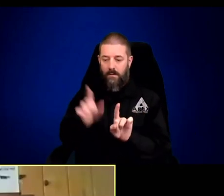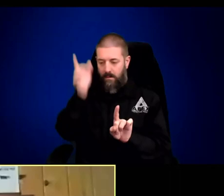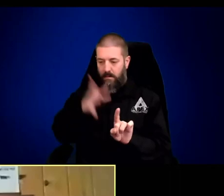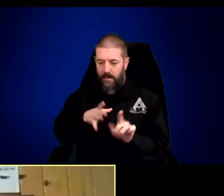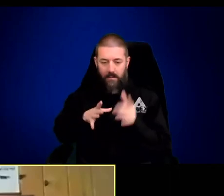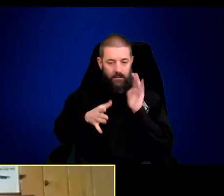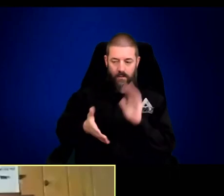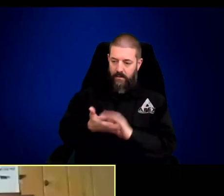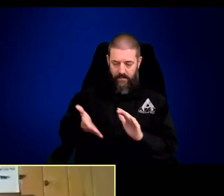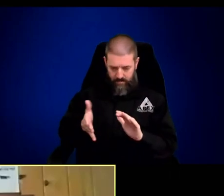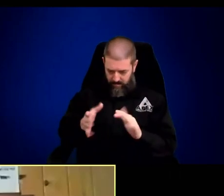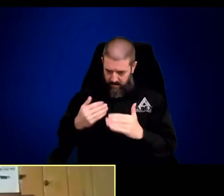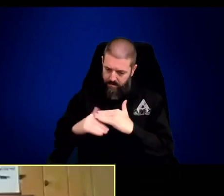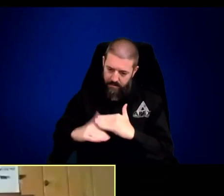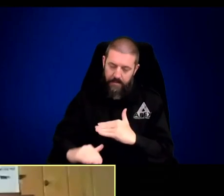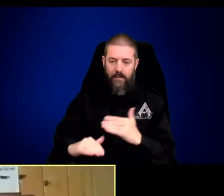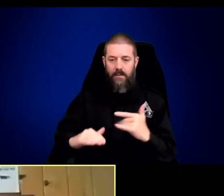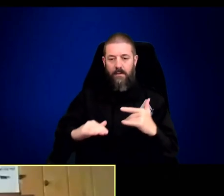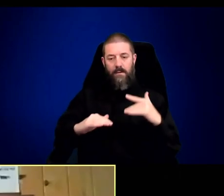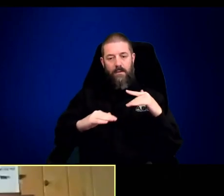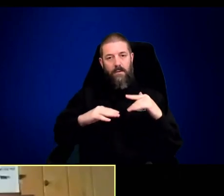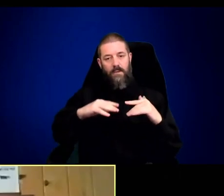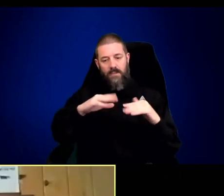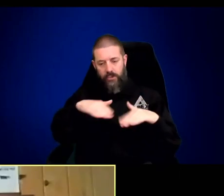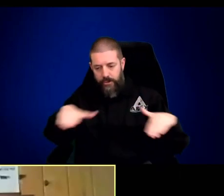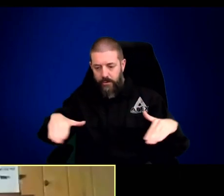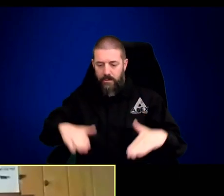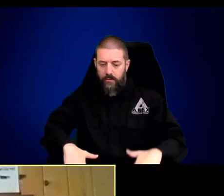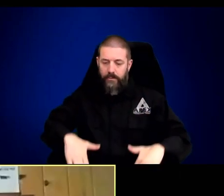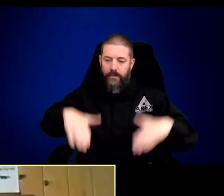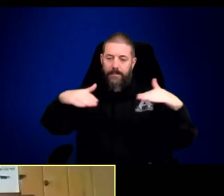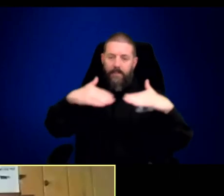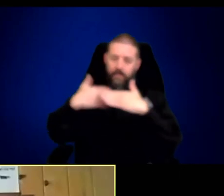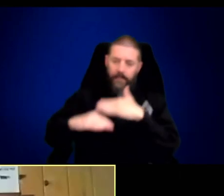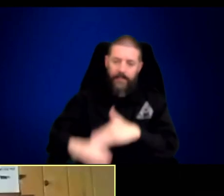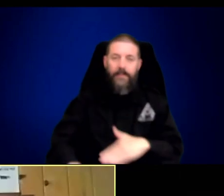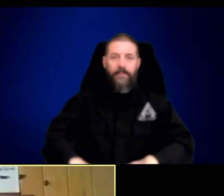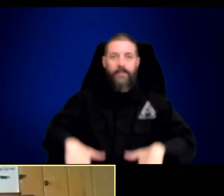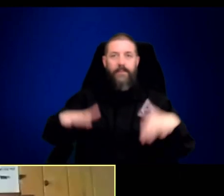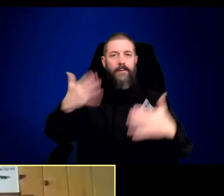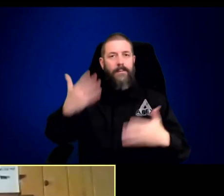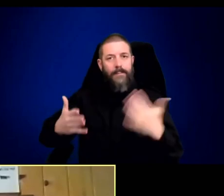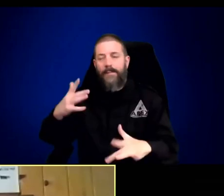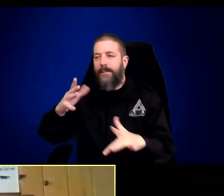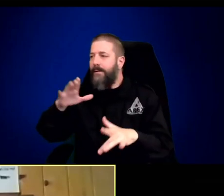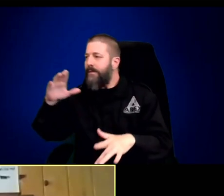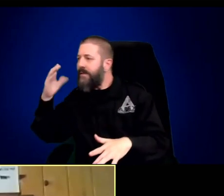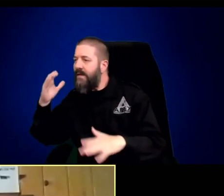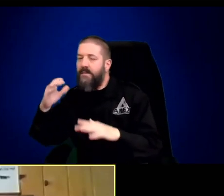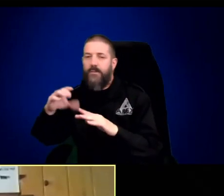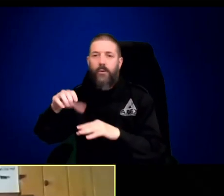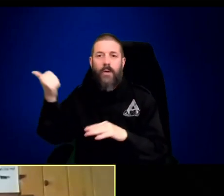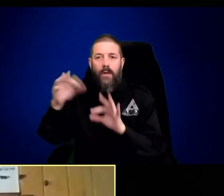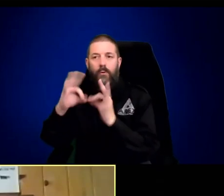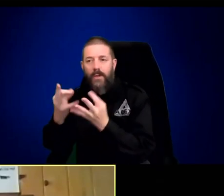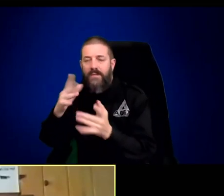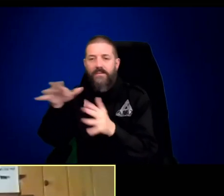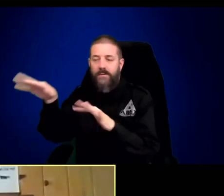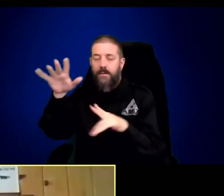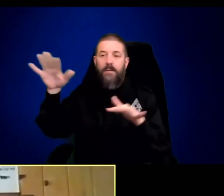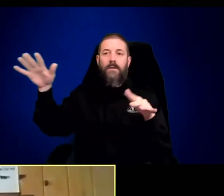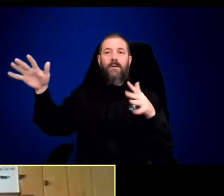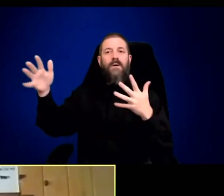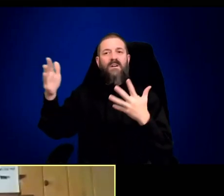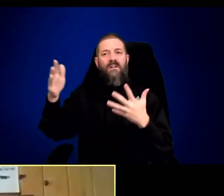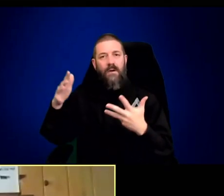human family starts with one couple, a man and a wife, and then have kids, then more kids and more